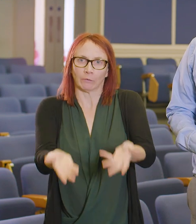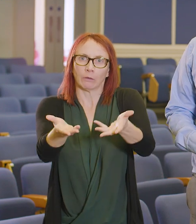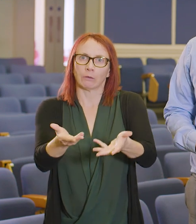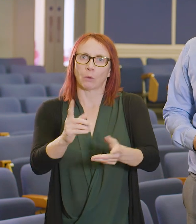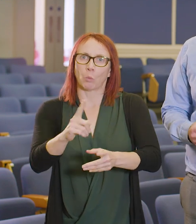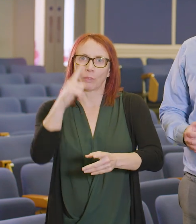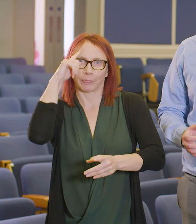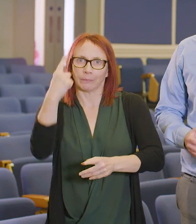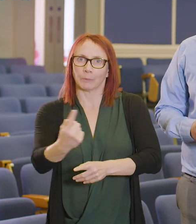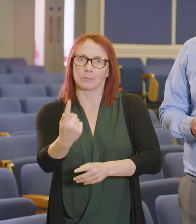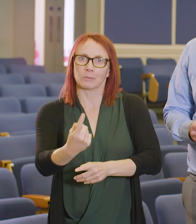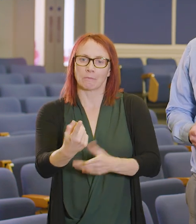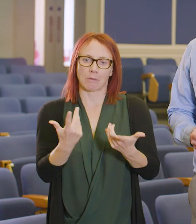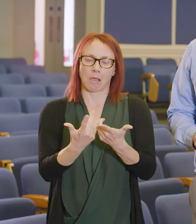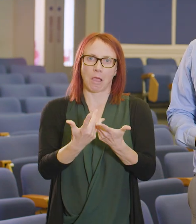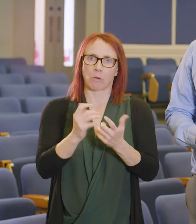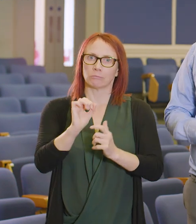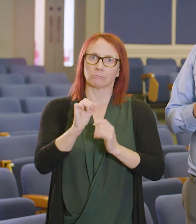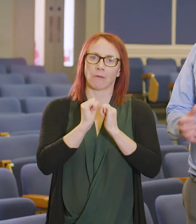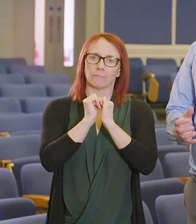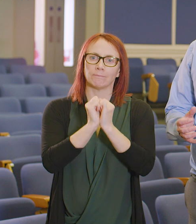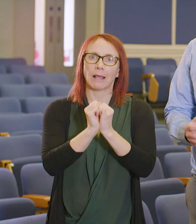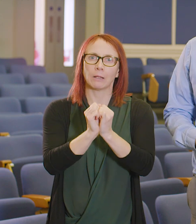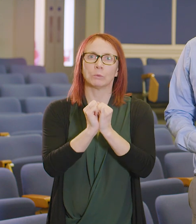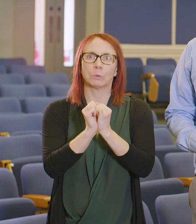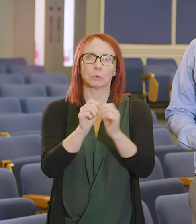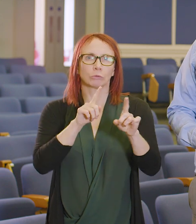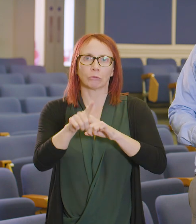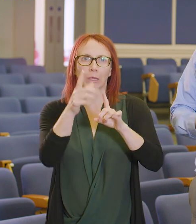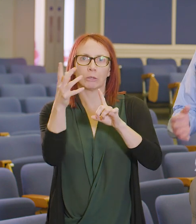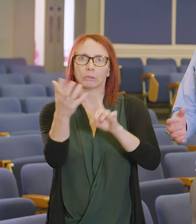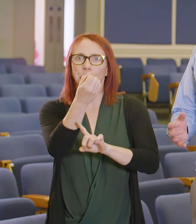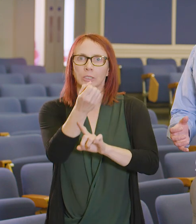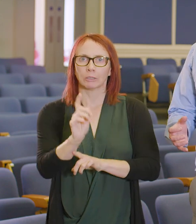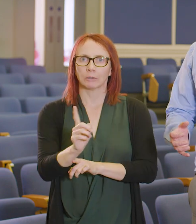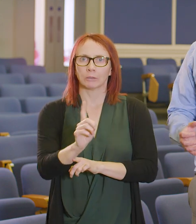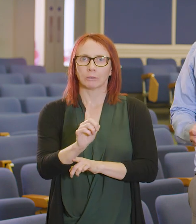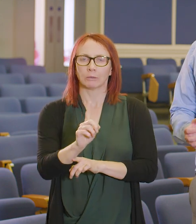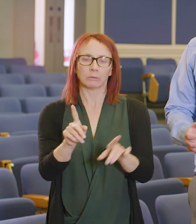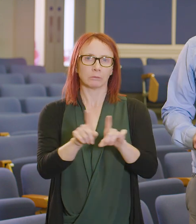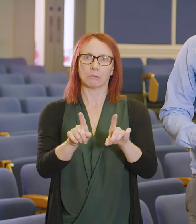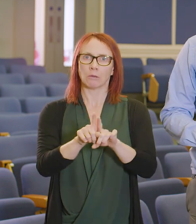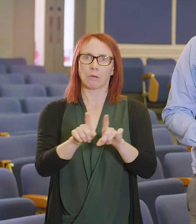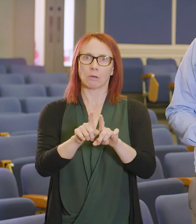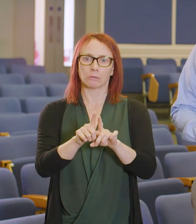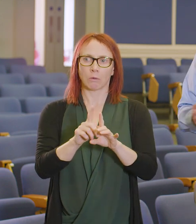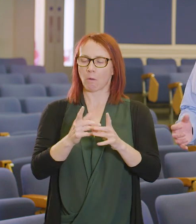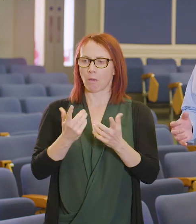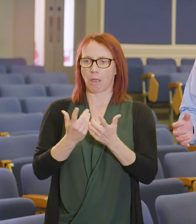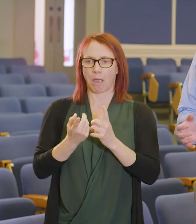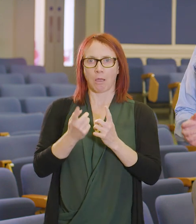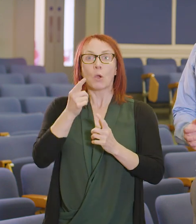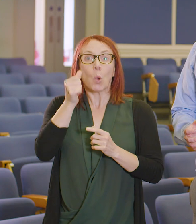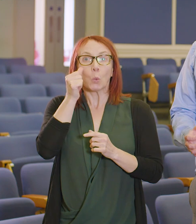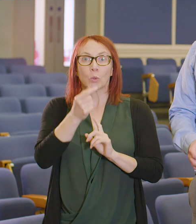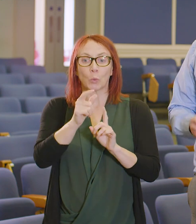look like. So think about how their values, so what they want to achieve with tax but also think about how people respond again. So we do know that